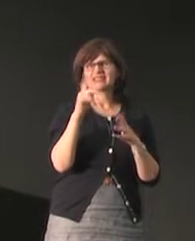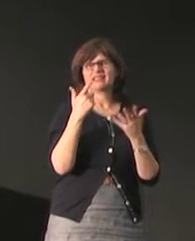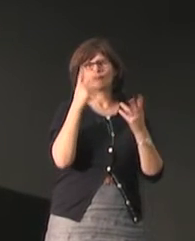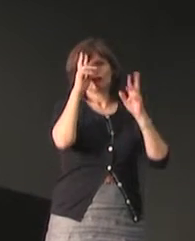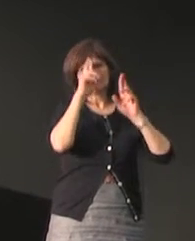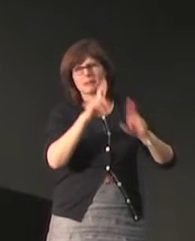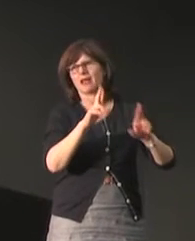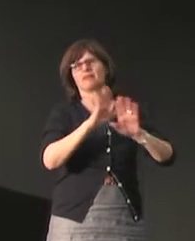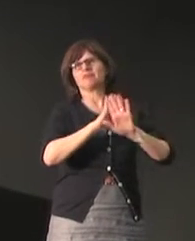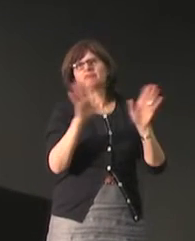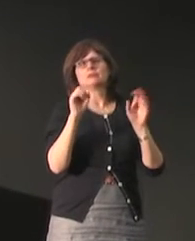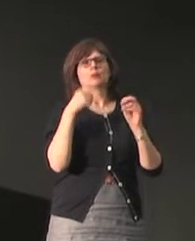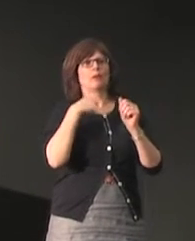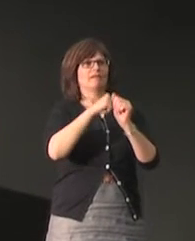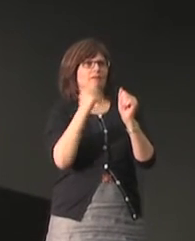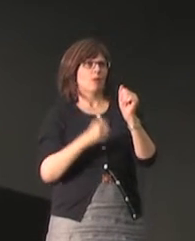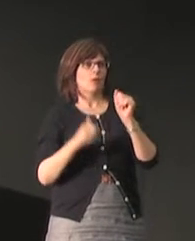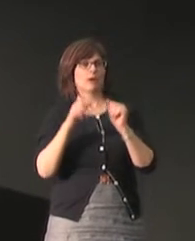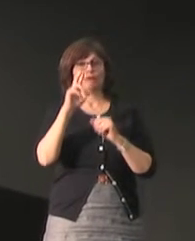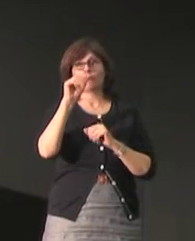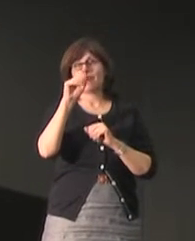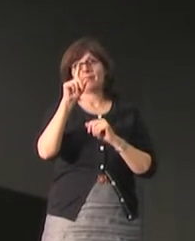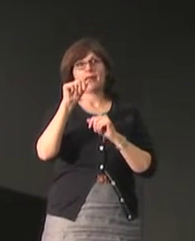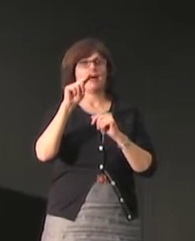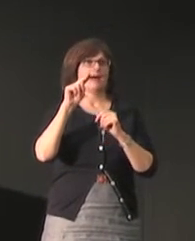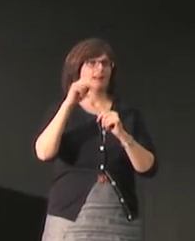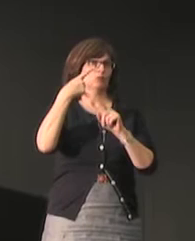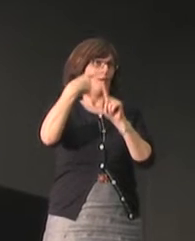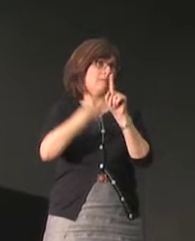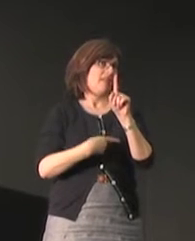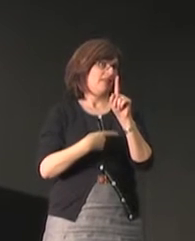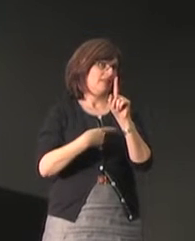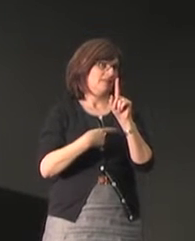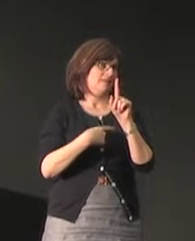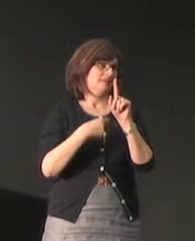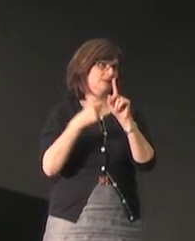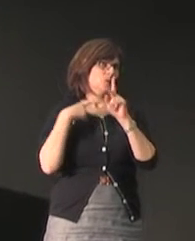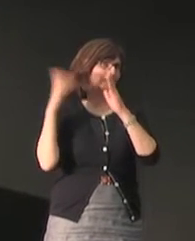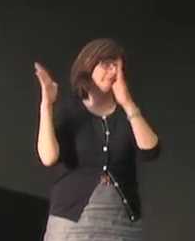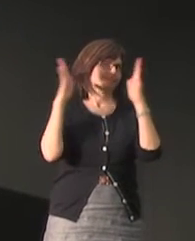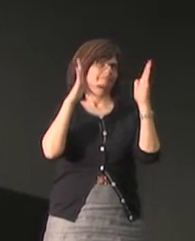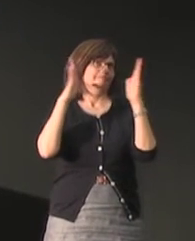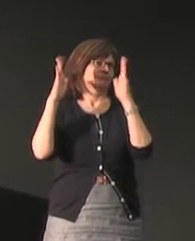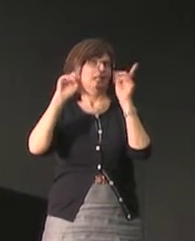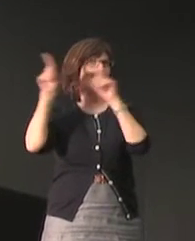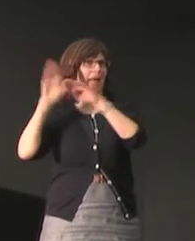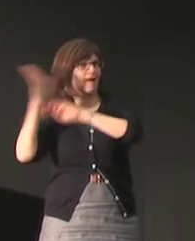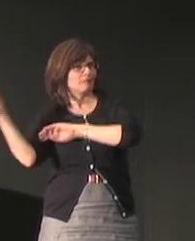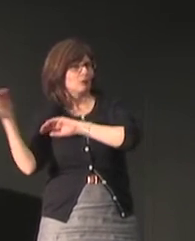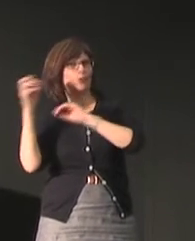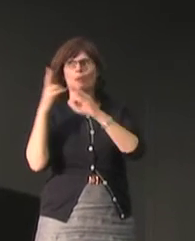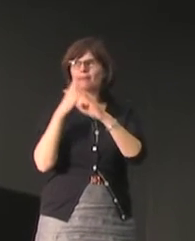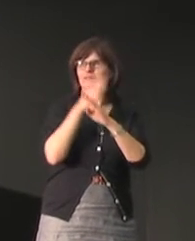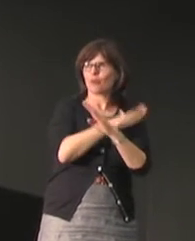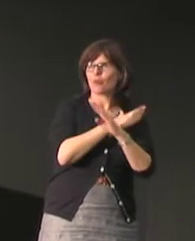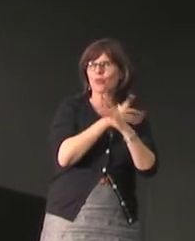we don't go when we know that they are certainly at Ramadan is a month long so we plan our trips to either